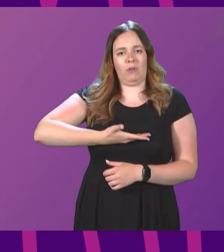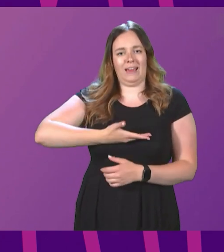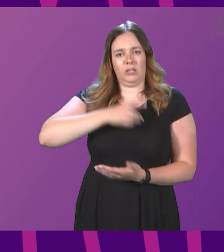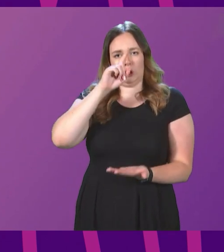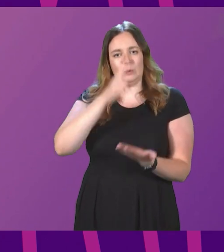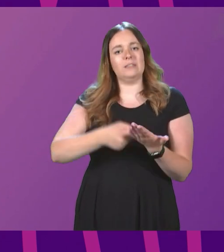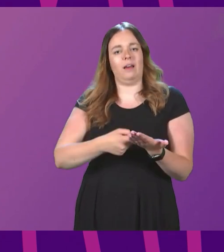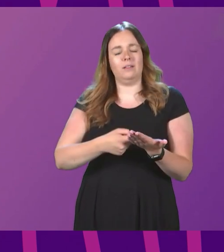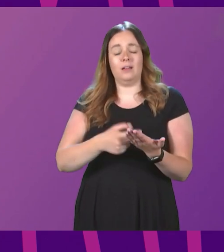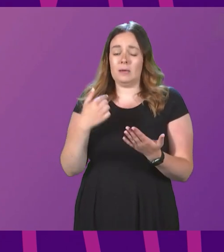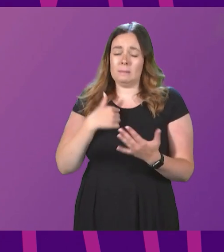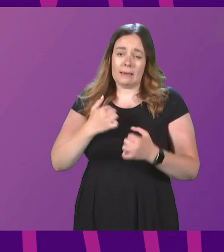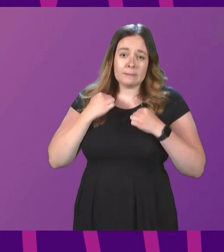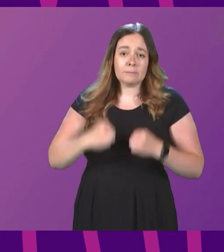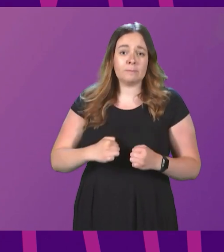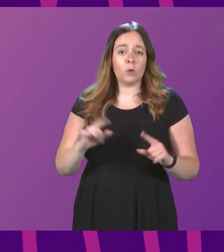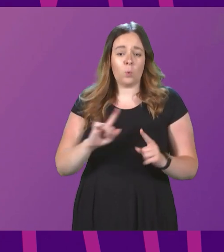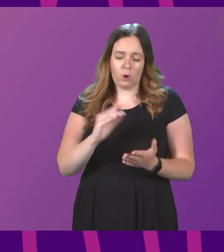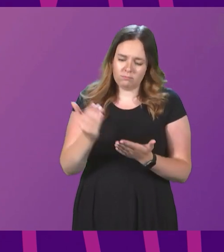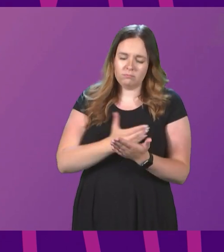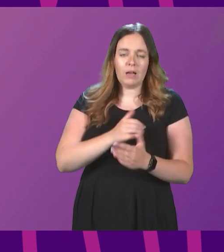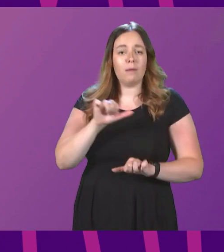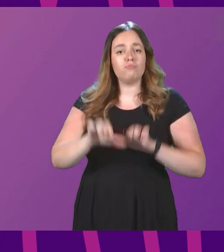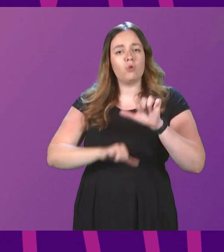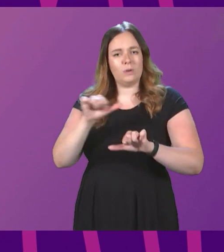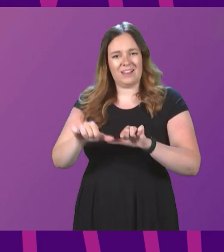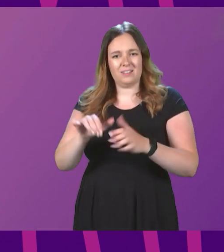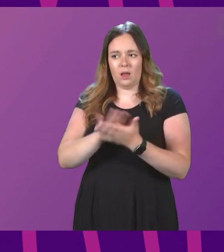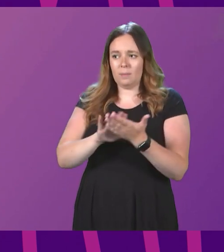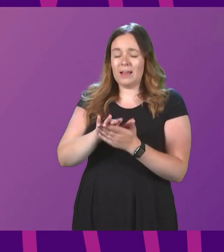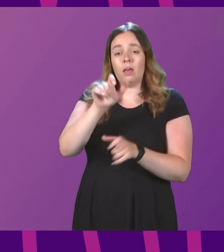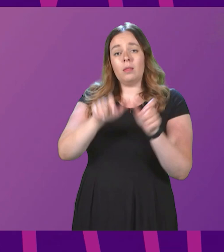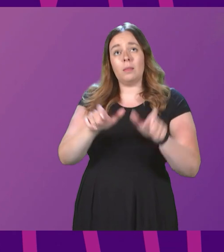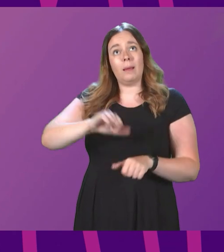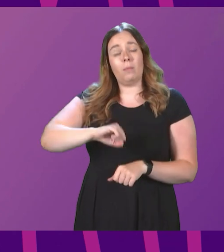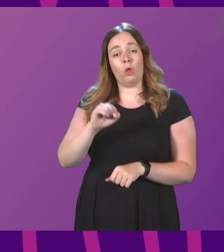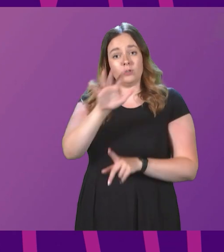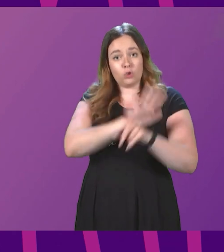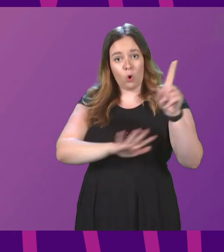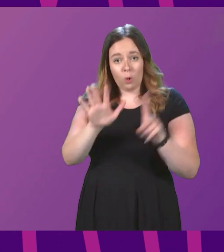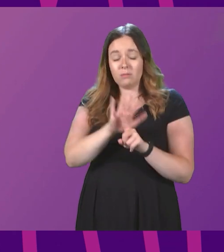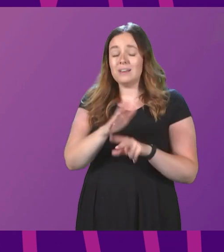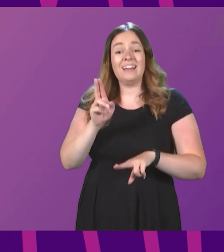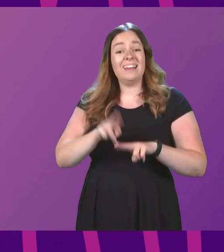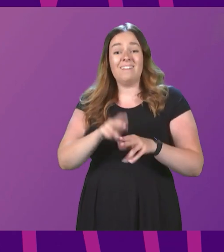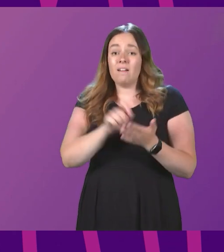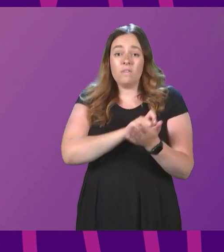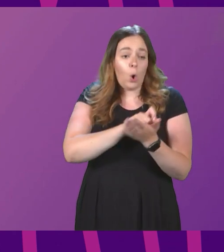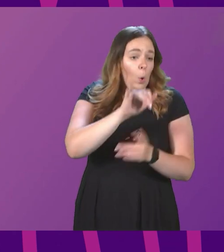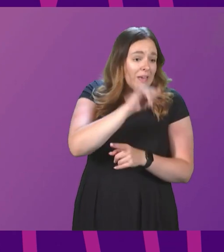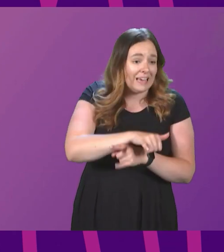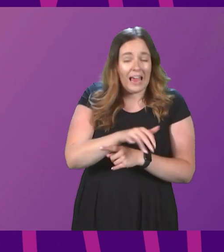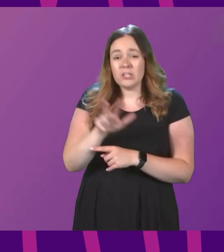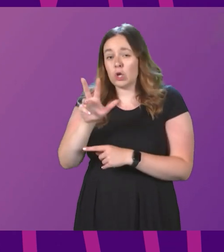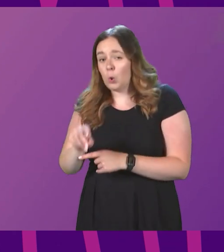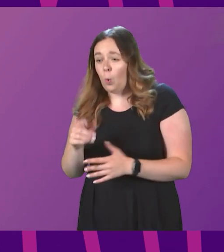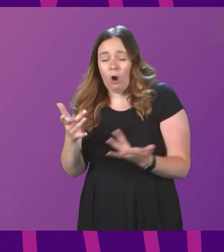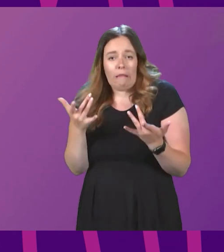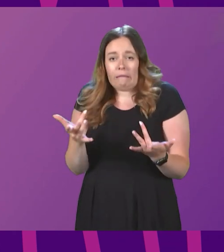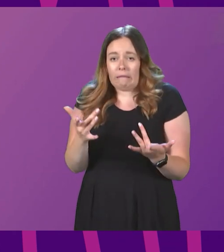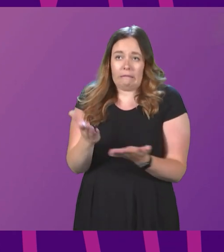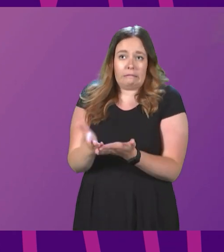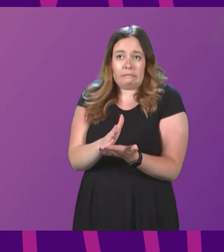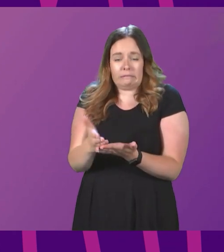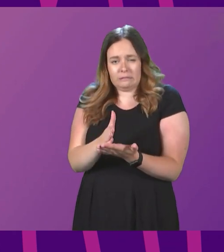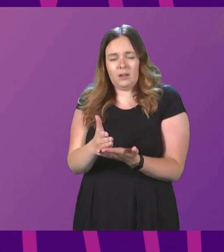My determination is to secure a process that allows the people of Scotland, whether yes, no or yet to be decided